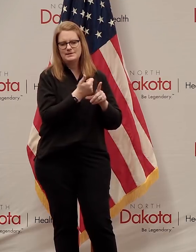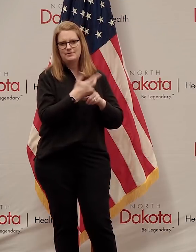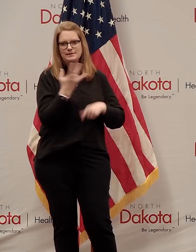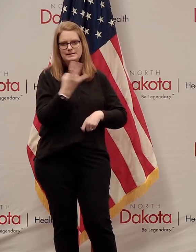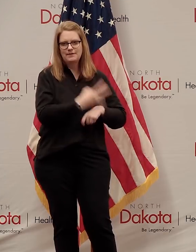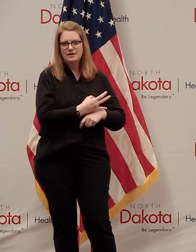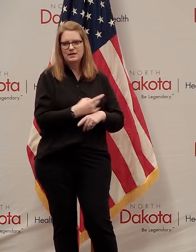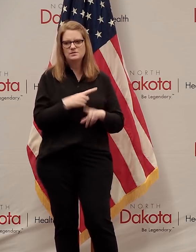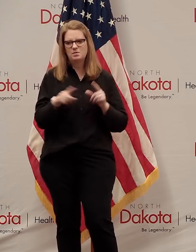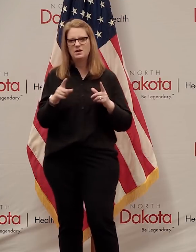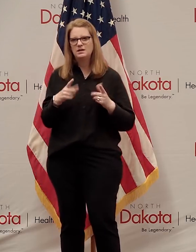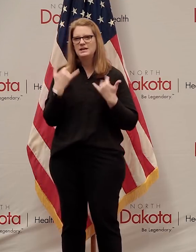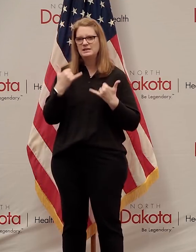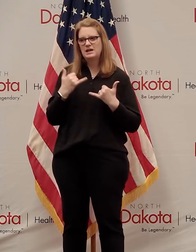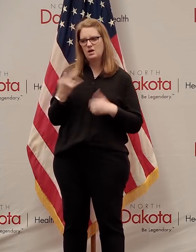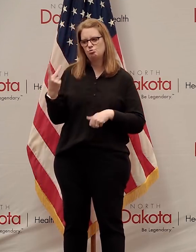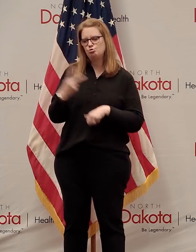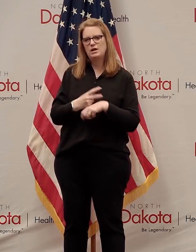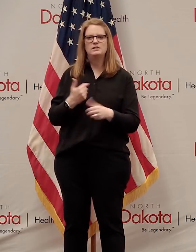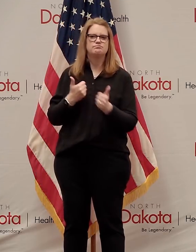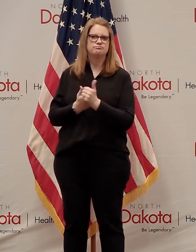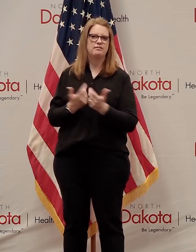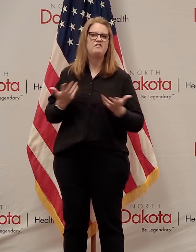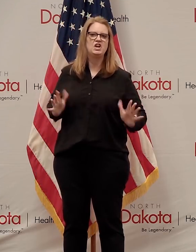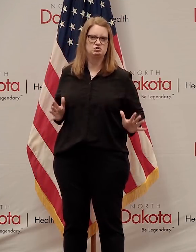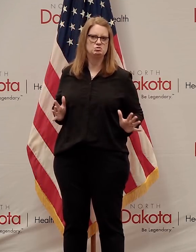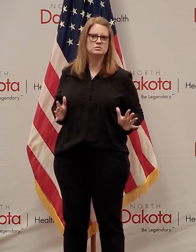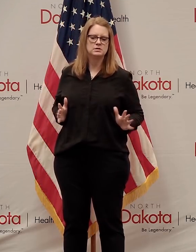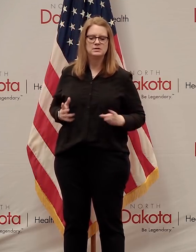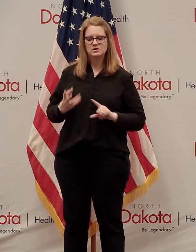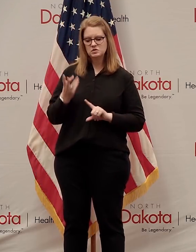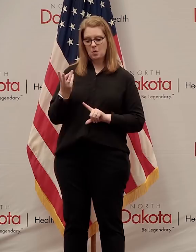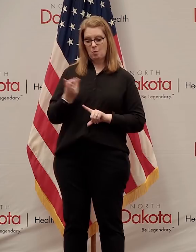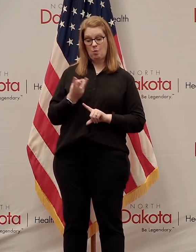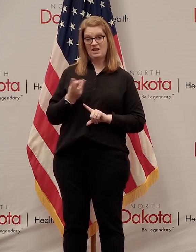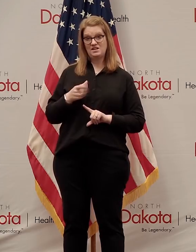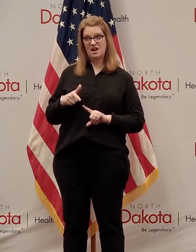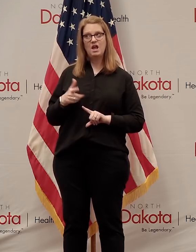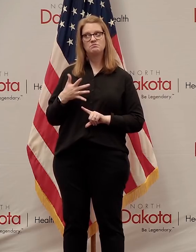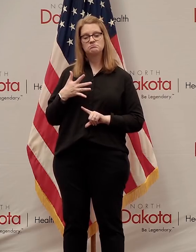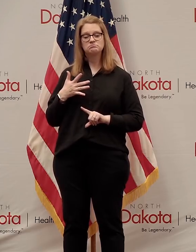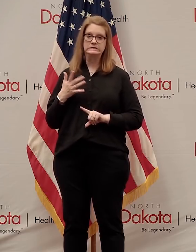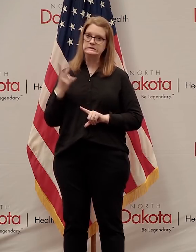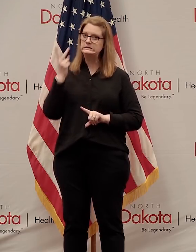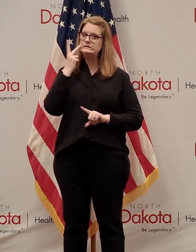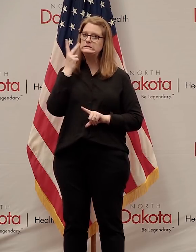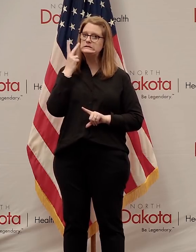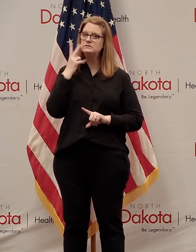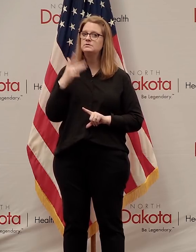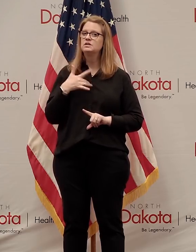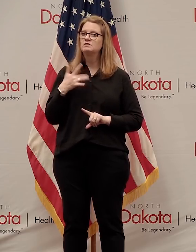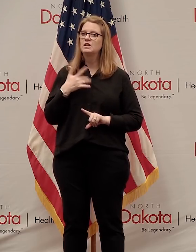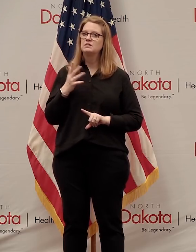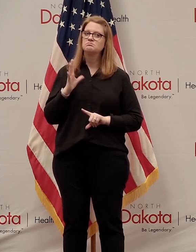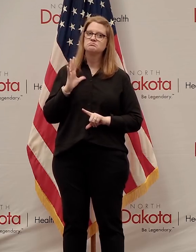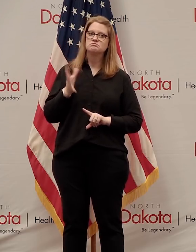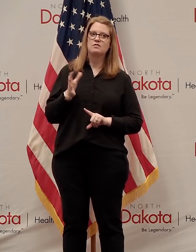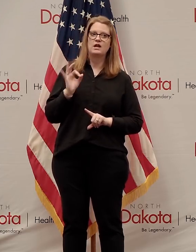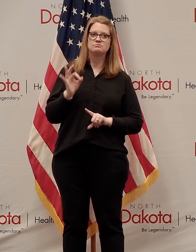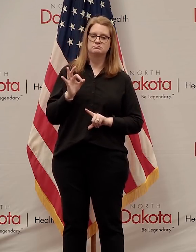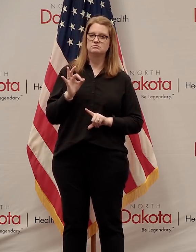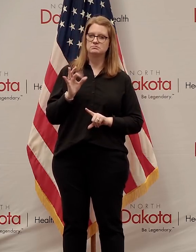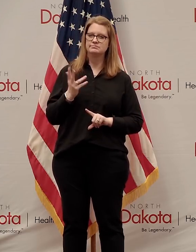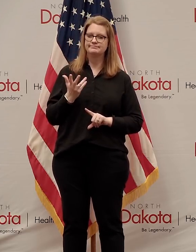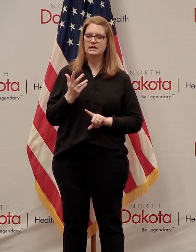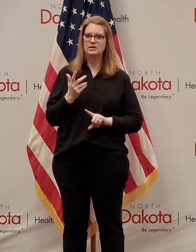two days. And so we'll have a very good feel, I think, by Wednesday if we're in good shape and we're trending or not. Because these trend